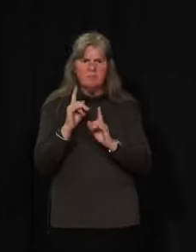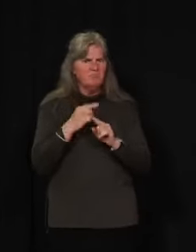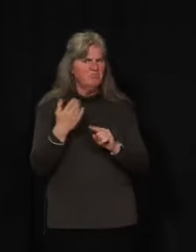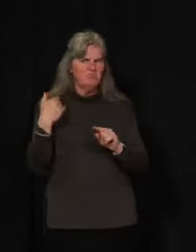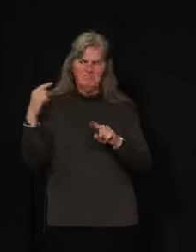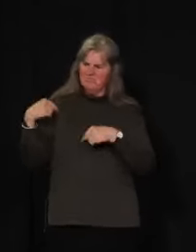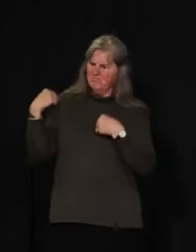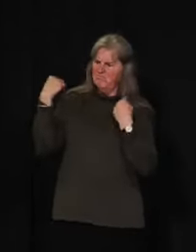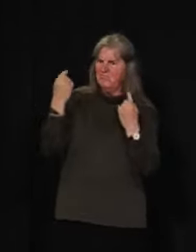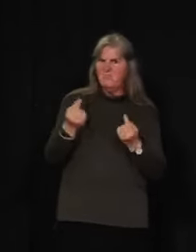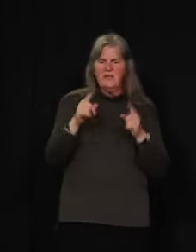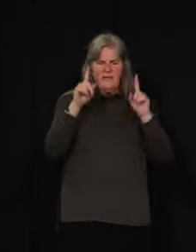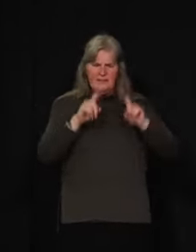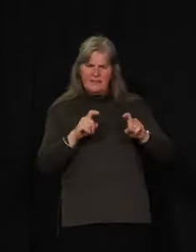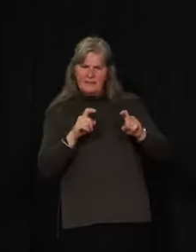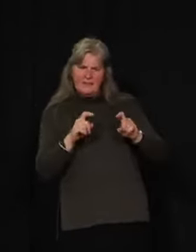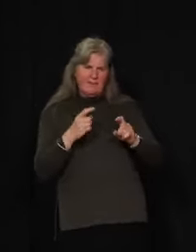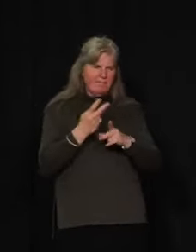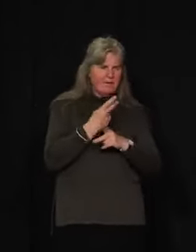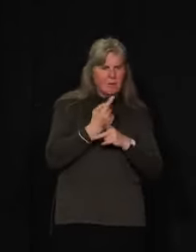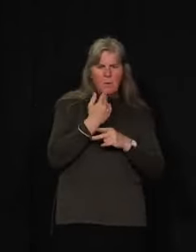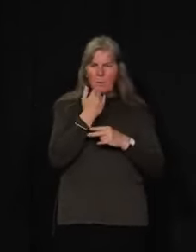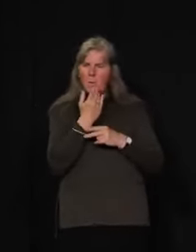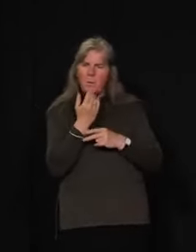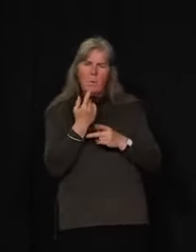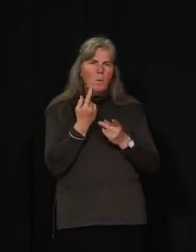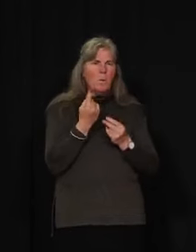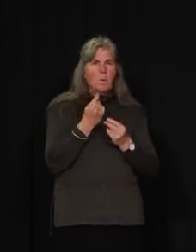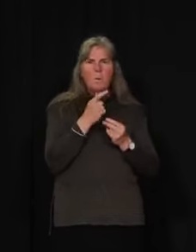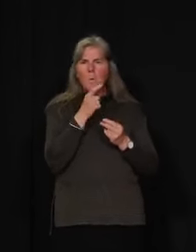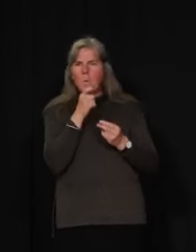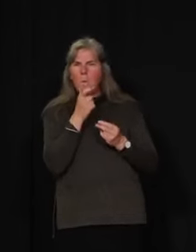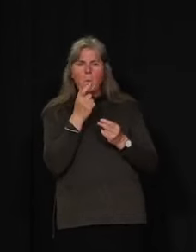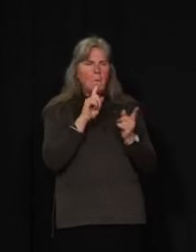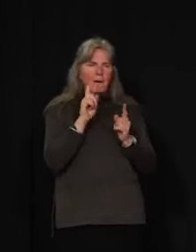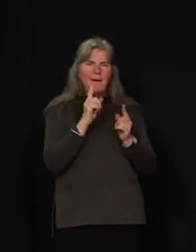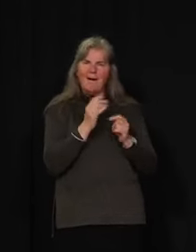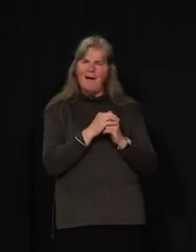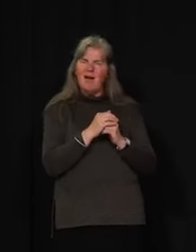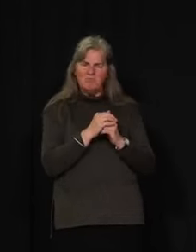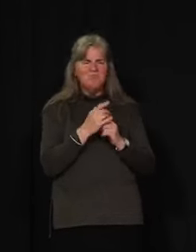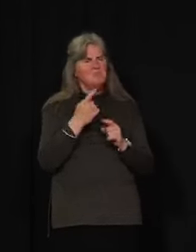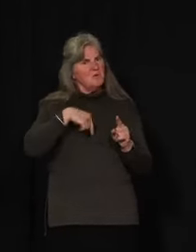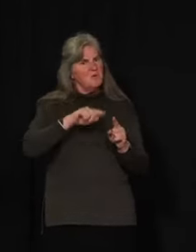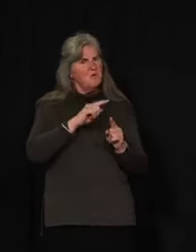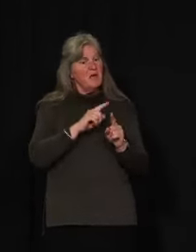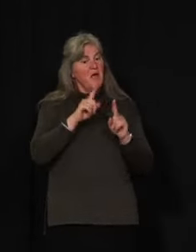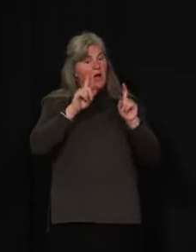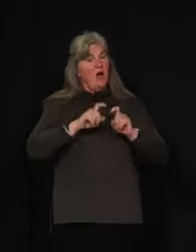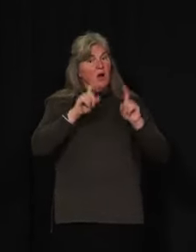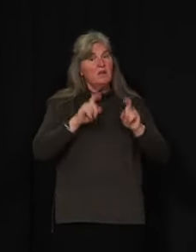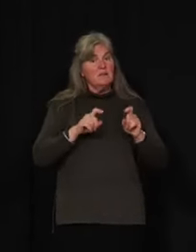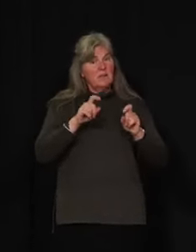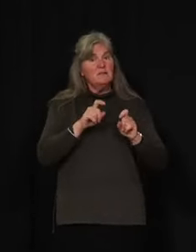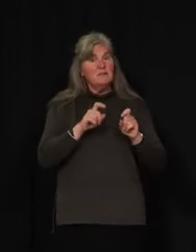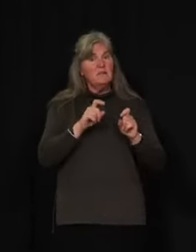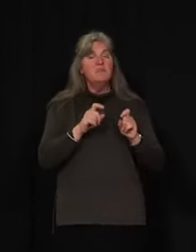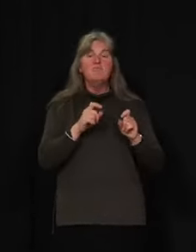So we are in a very good position in terms of our testing capacity.